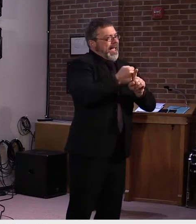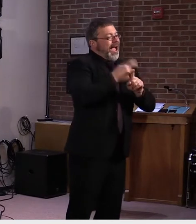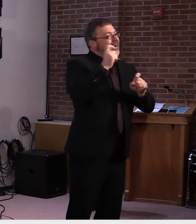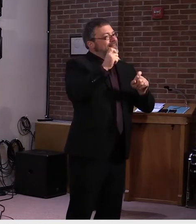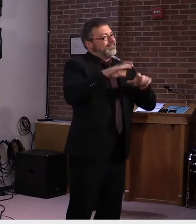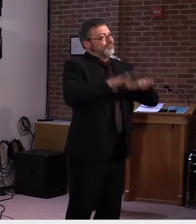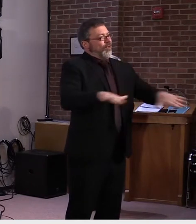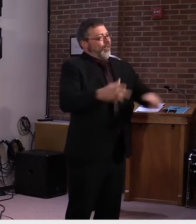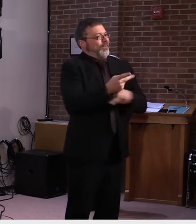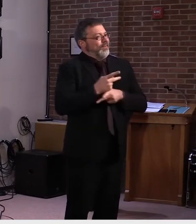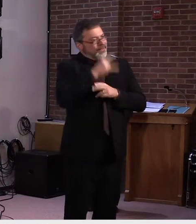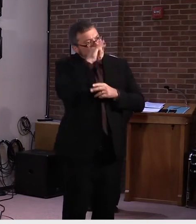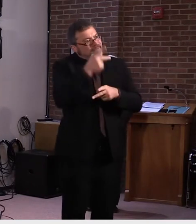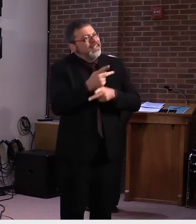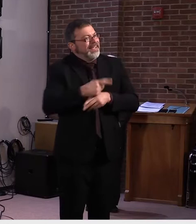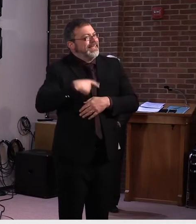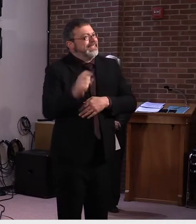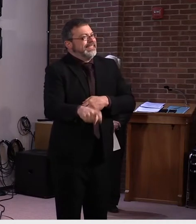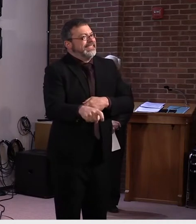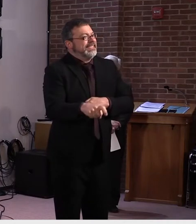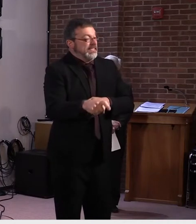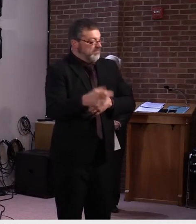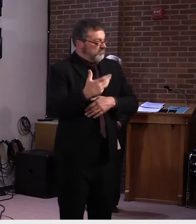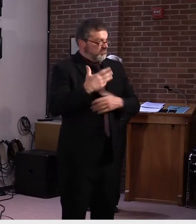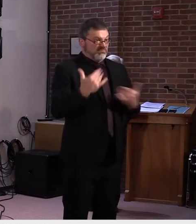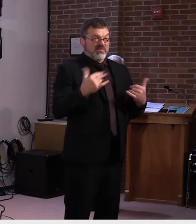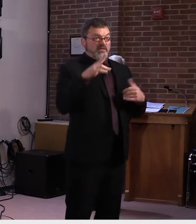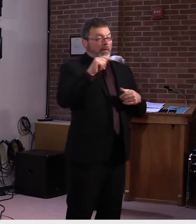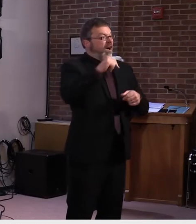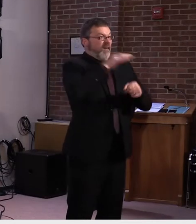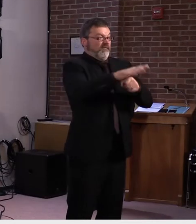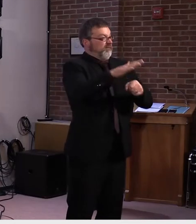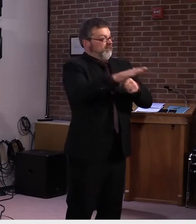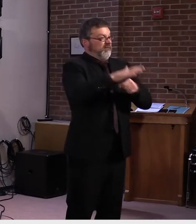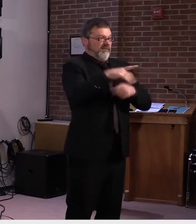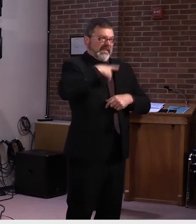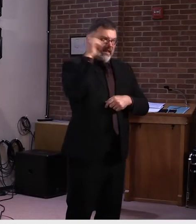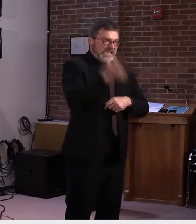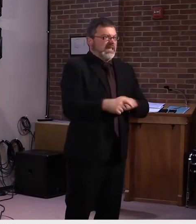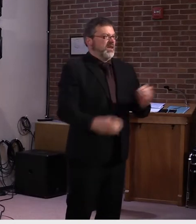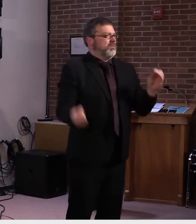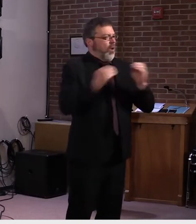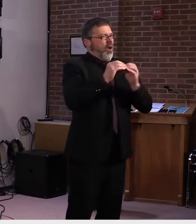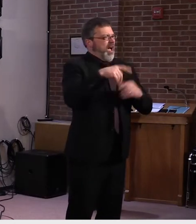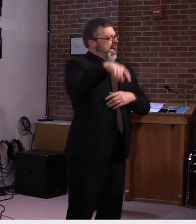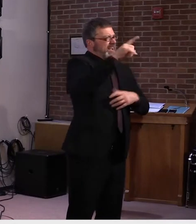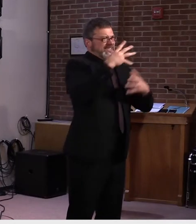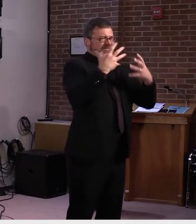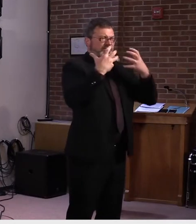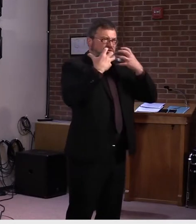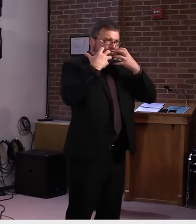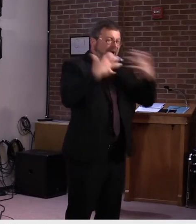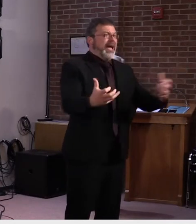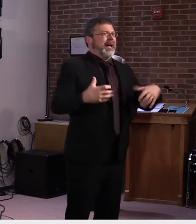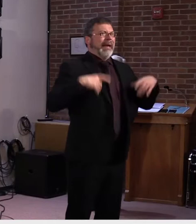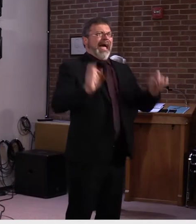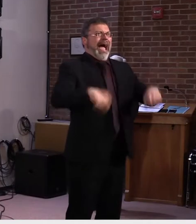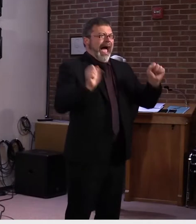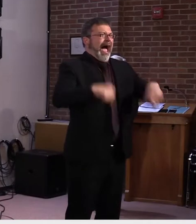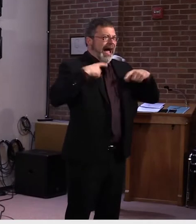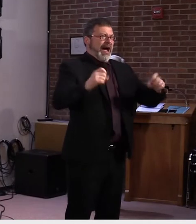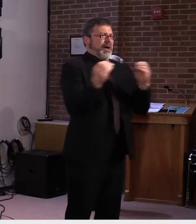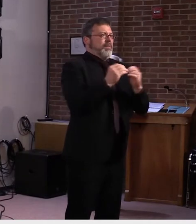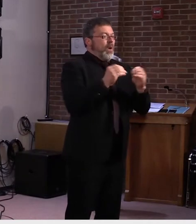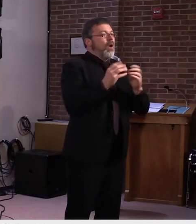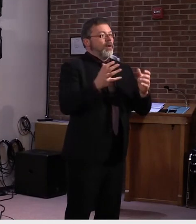need more child care capacity and we need it quickly. Through an executive order, I'll be modifying our state regulations so that